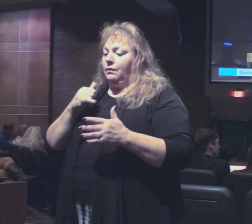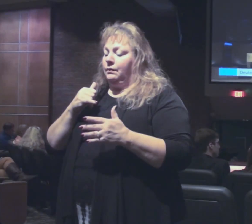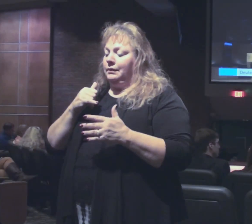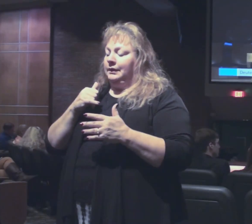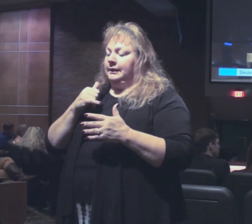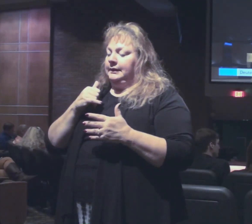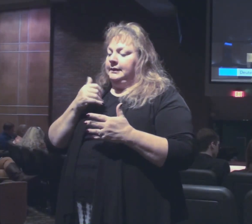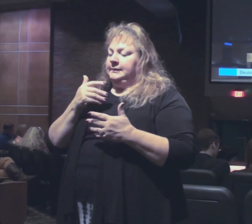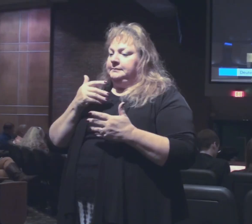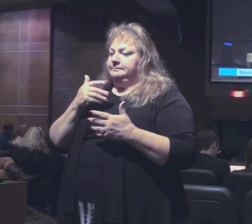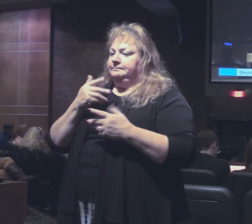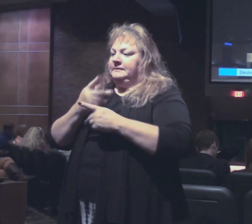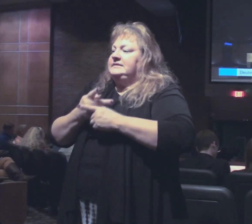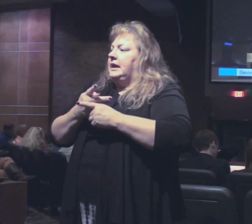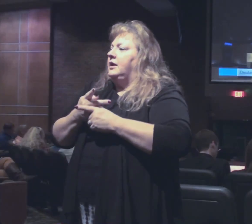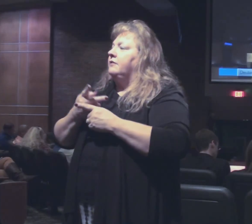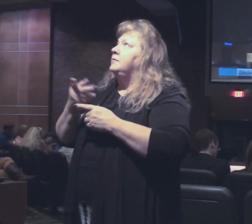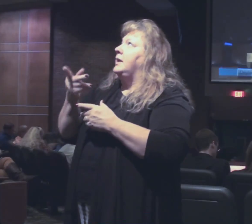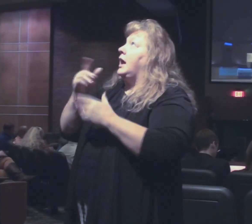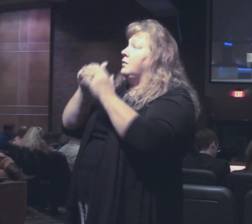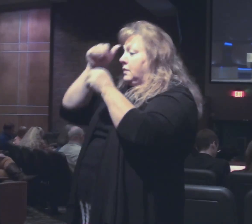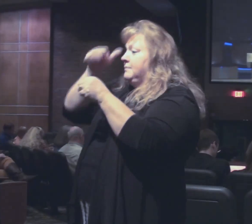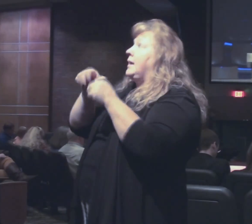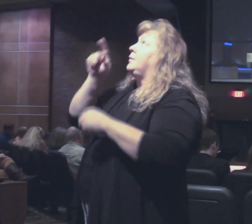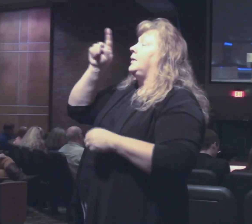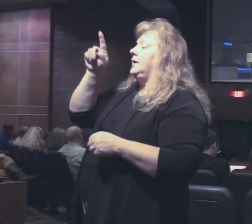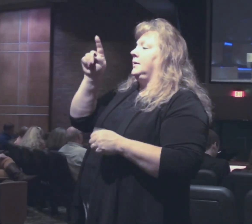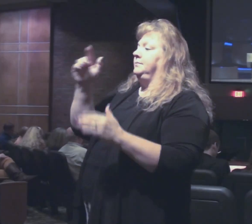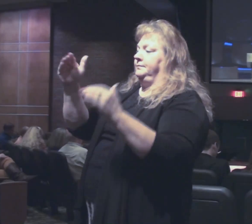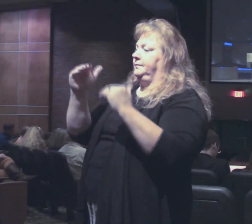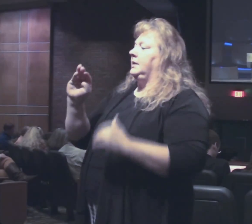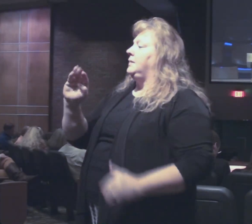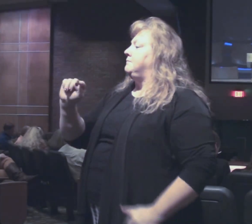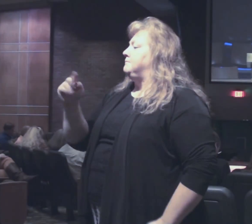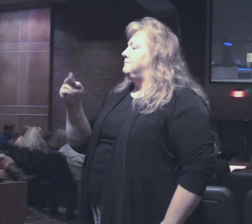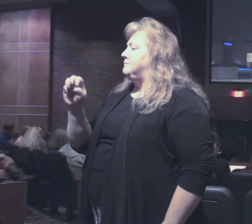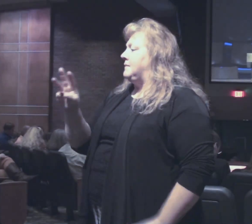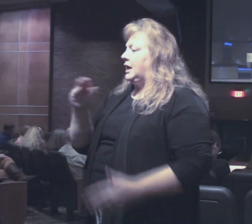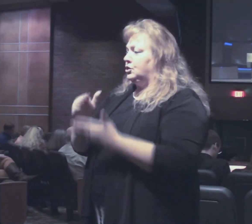Come over to the New Testament. Matthew chapter 6.